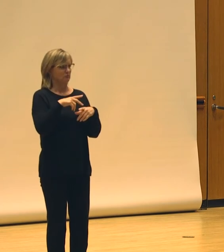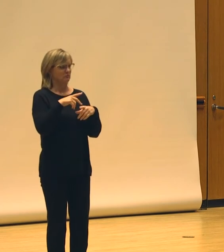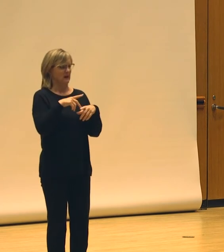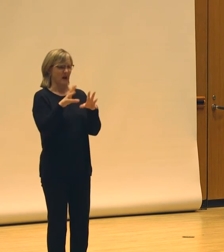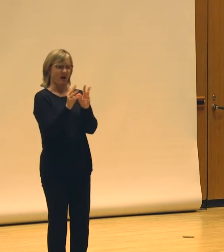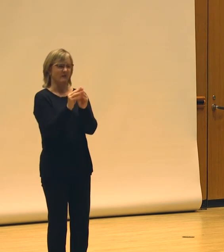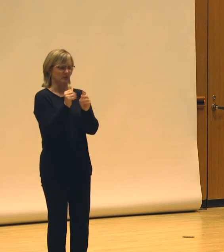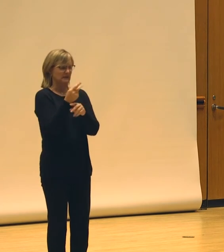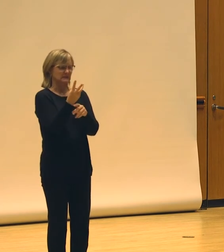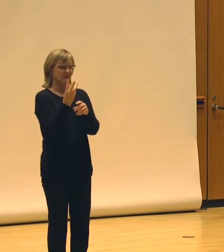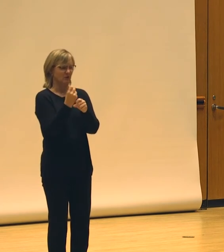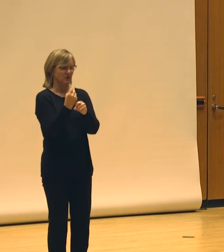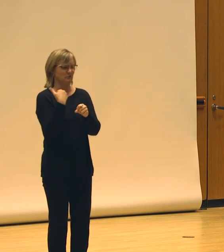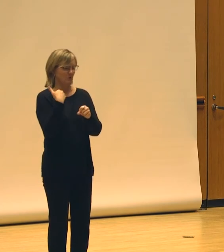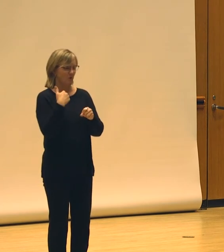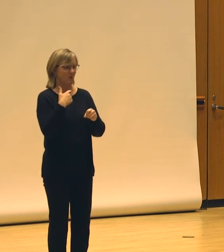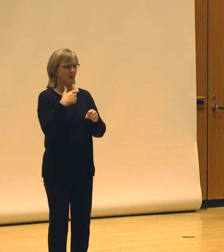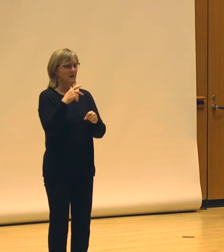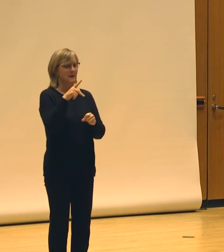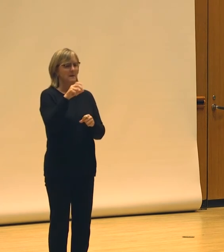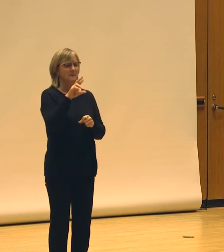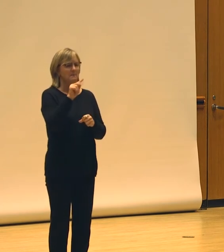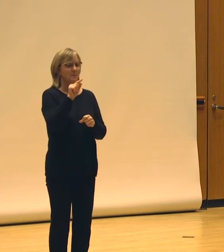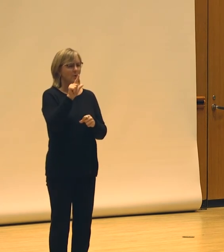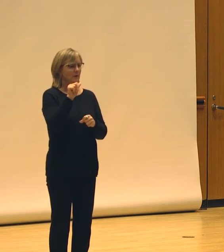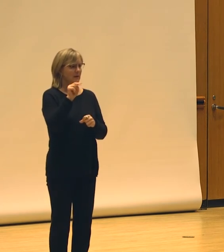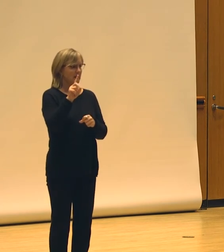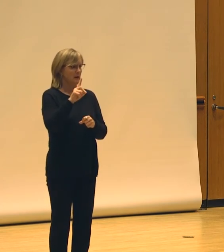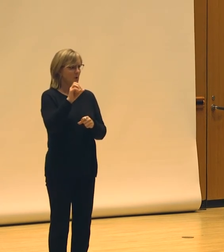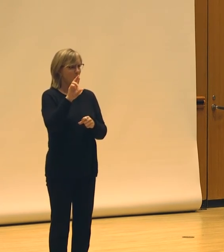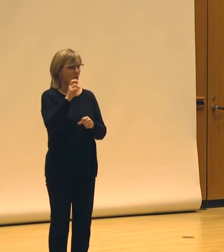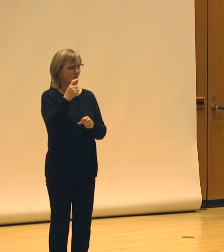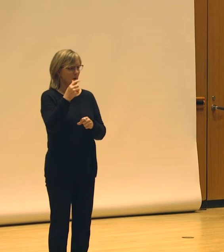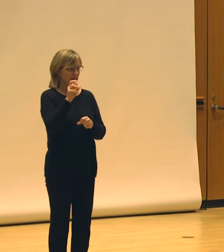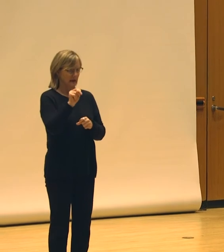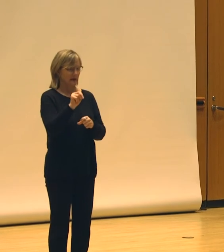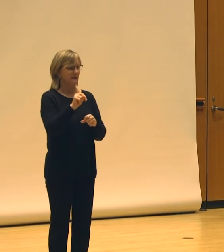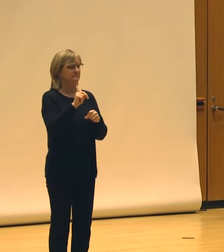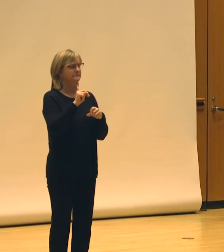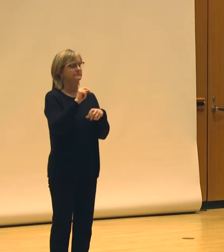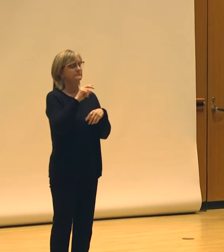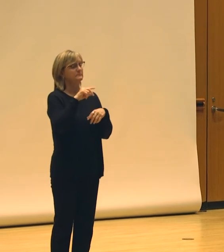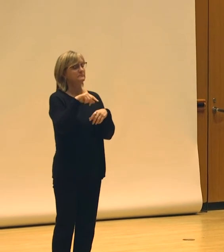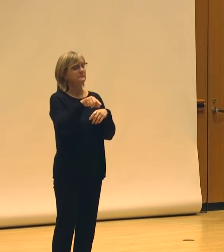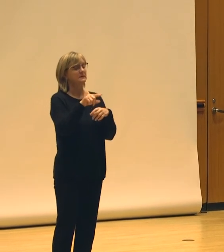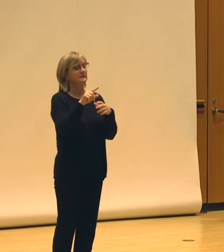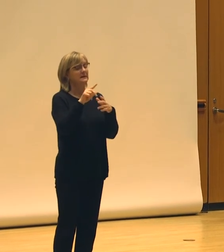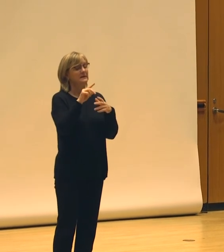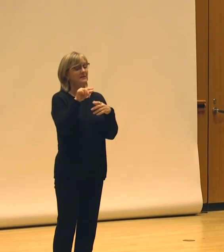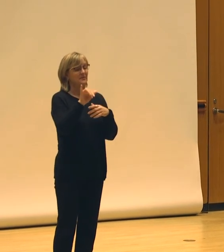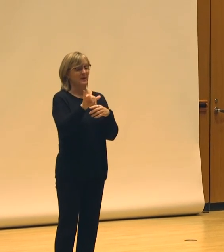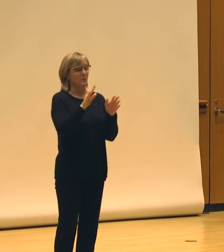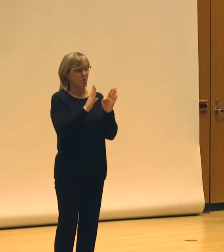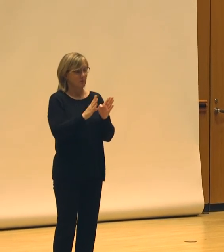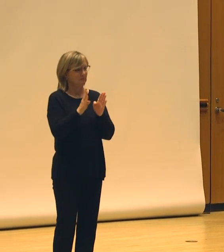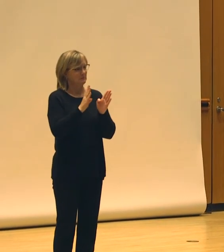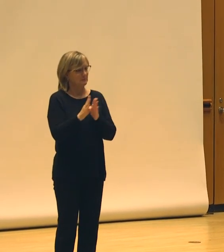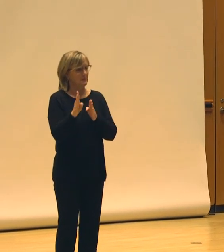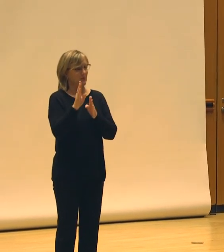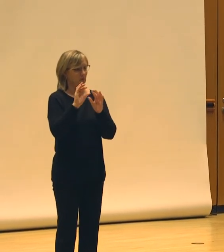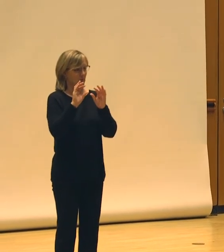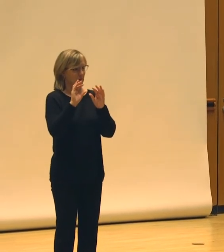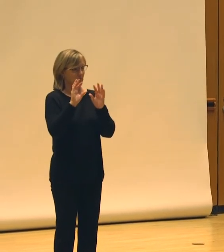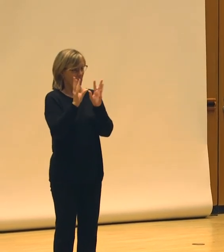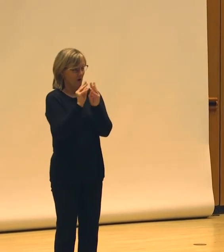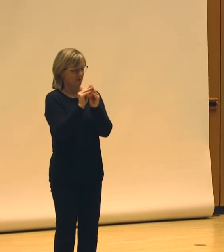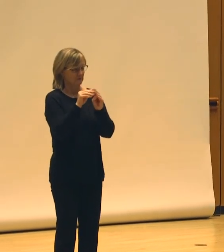in Portland, Oregon. It was a National Performance Network conference and as they were organizing the conference they had